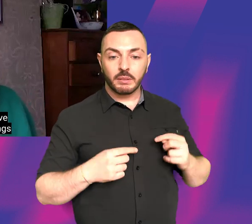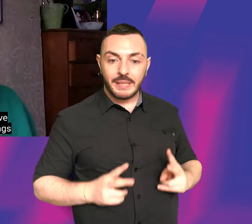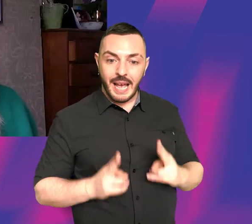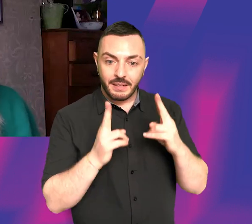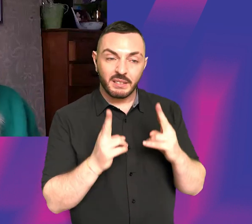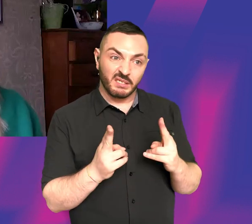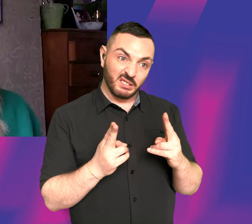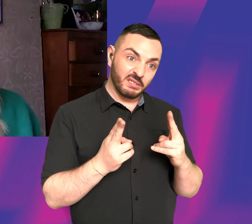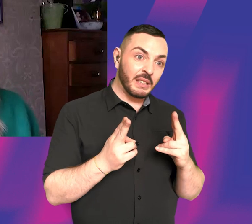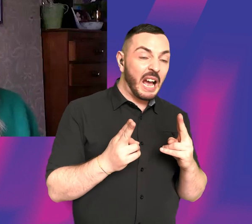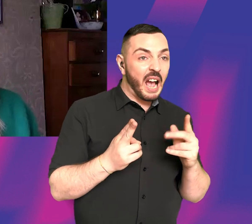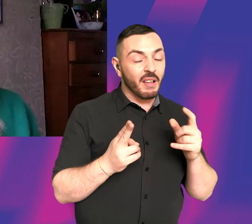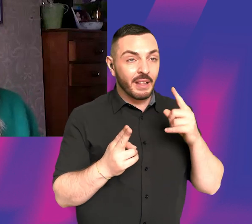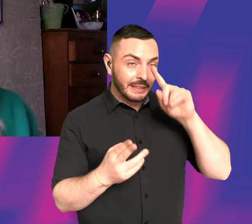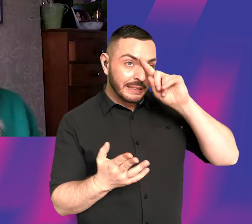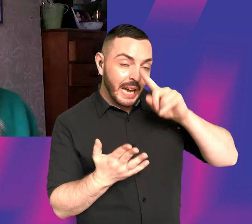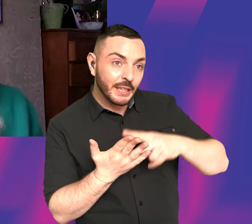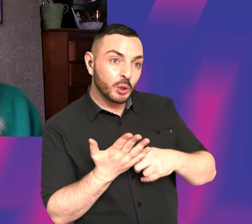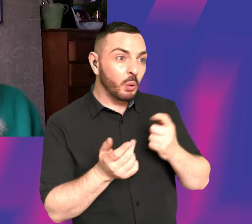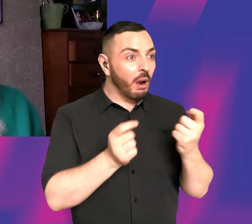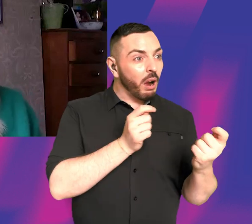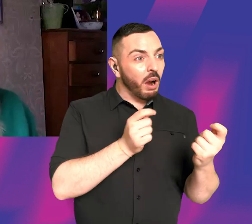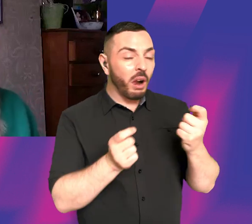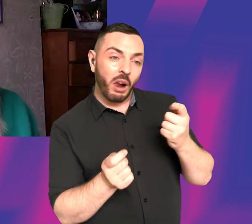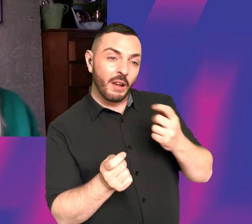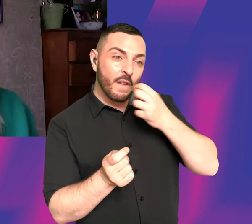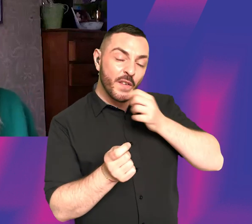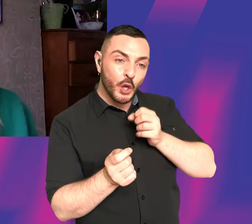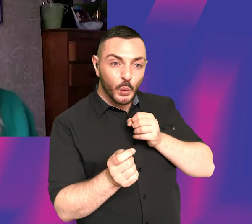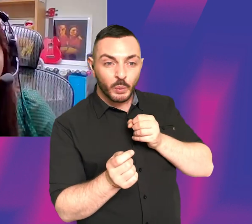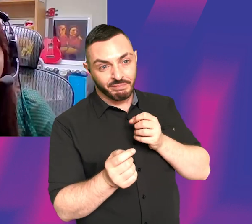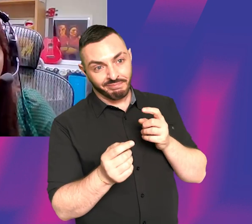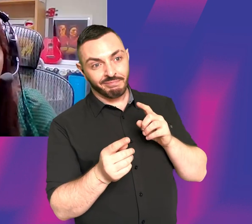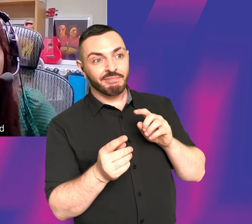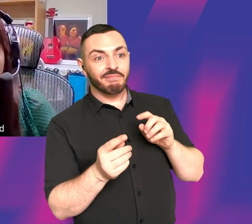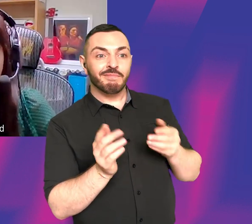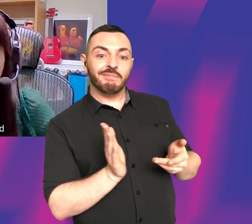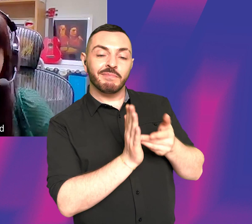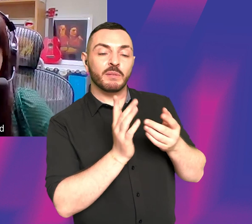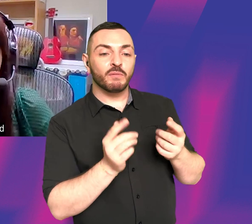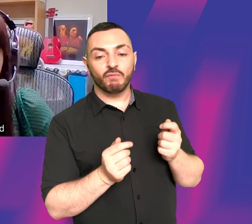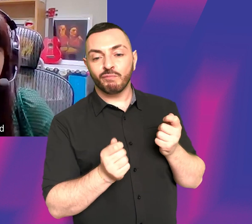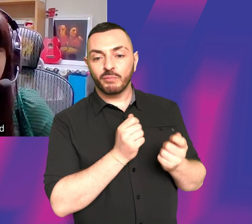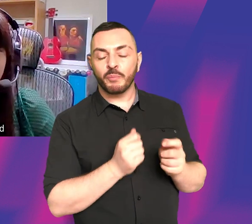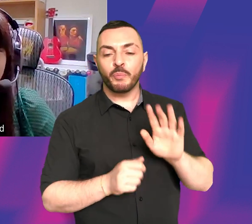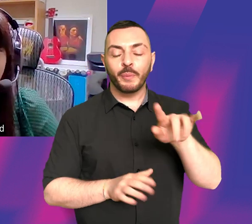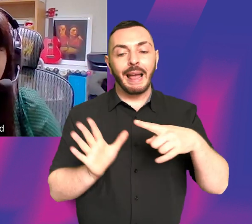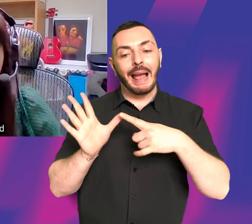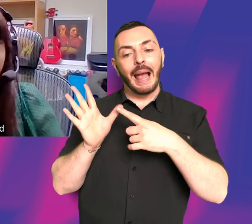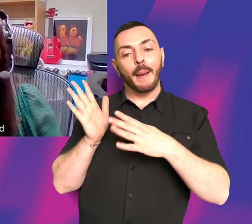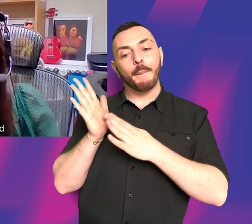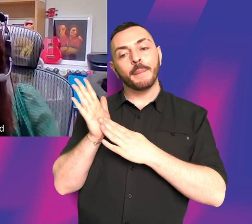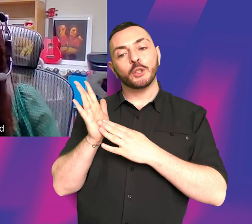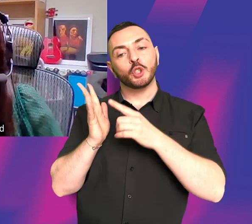things to play with, then that's, that's a real benefit to them. Let's talk about amulets, because,